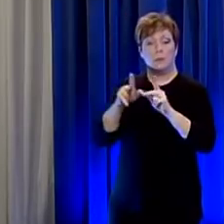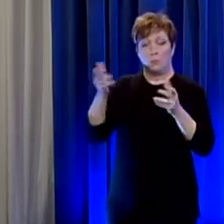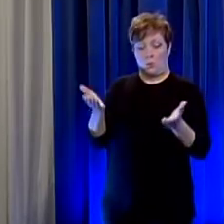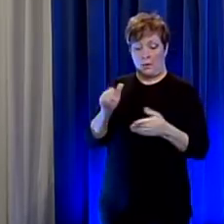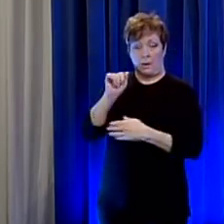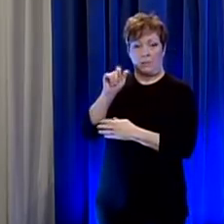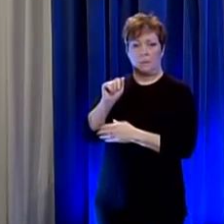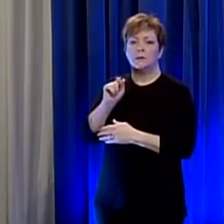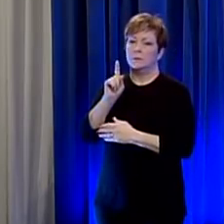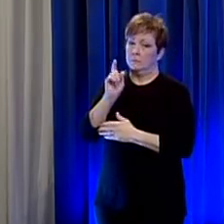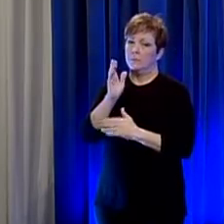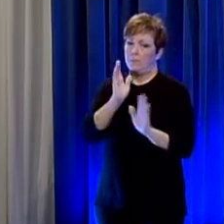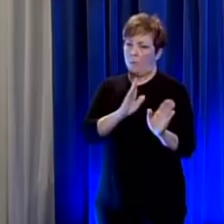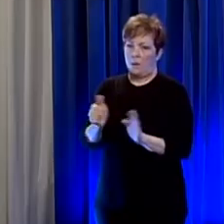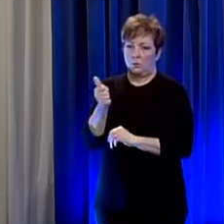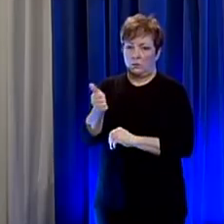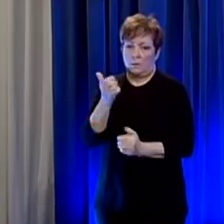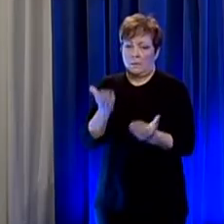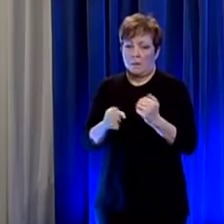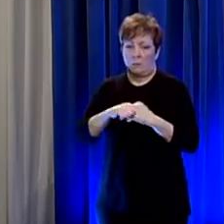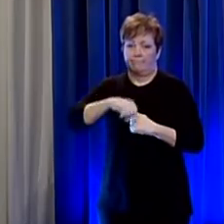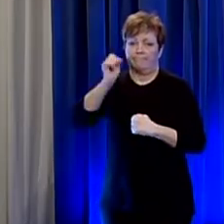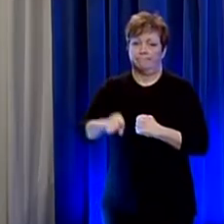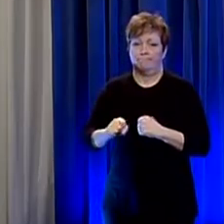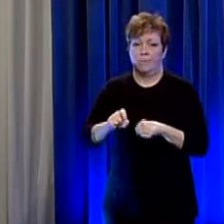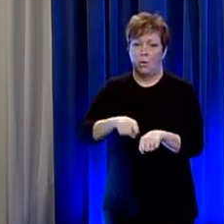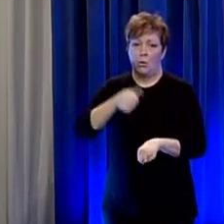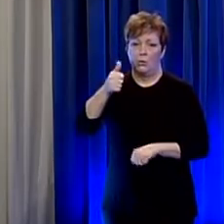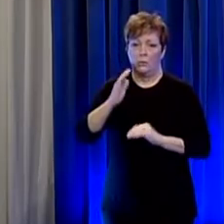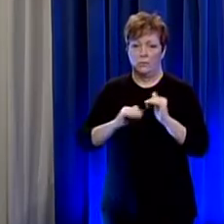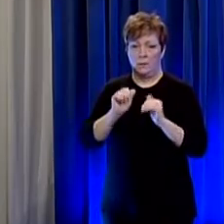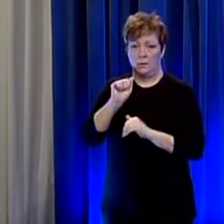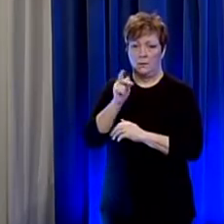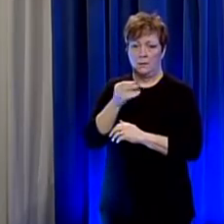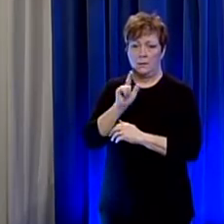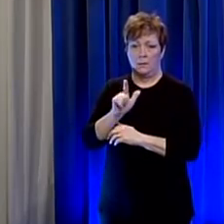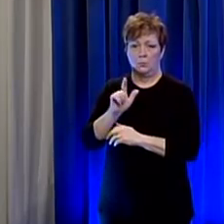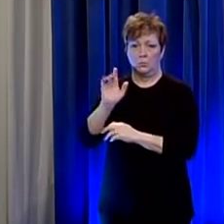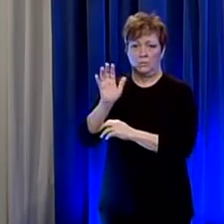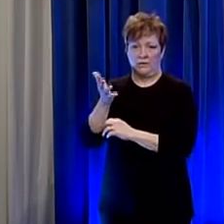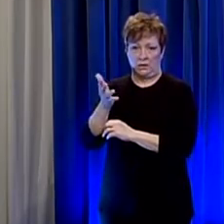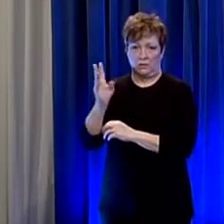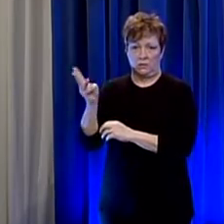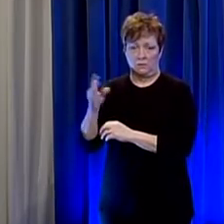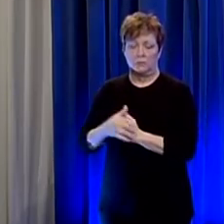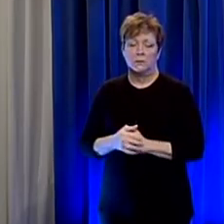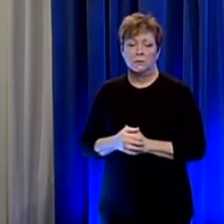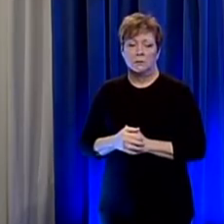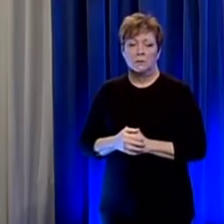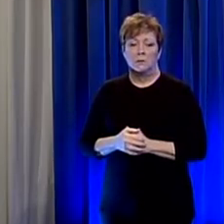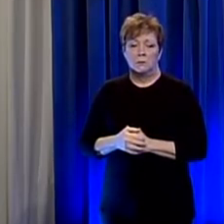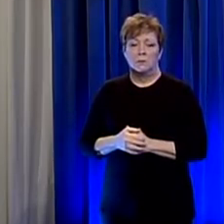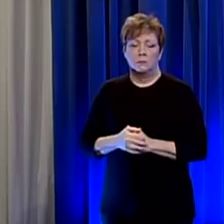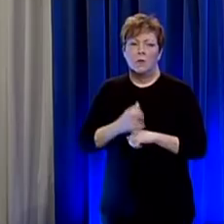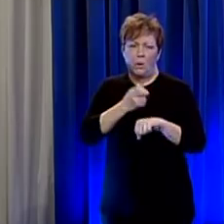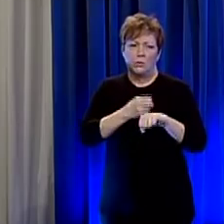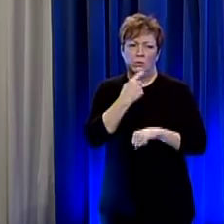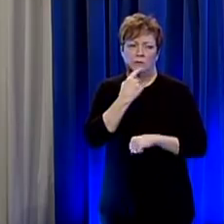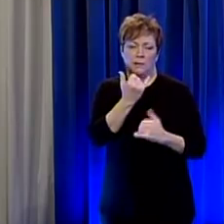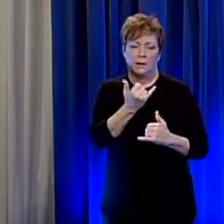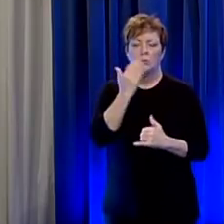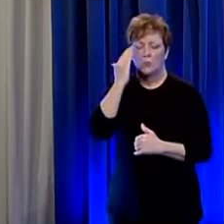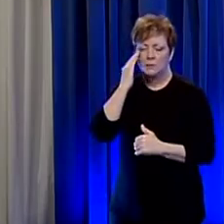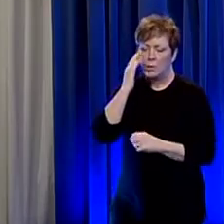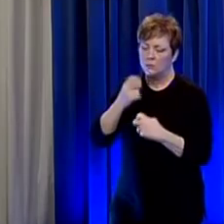to be prepared that that might happen that they might be extended but at this time i think it's too early to say it is hard on people